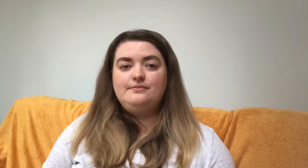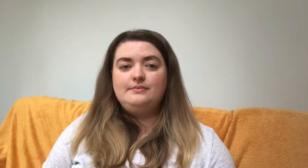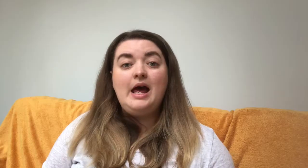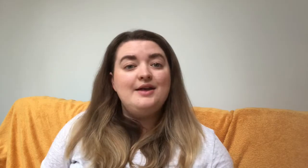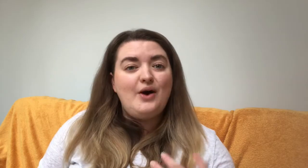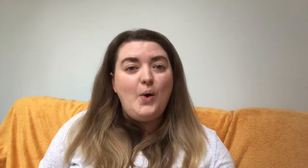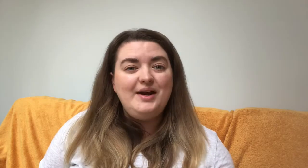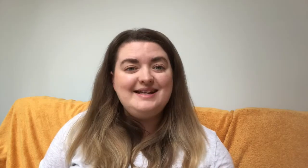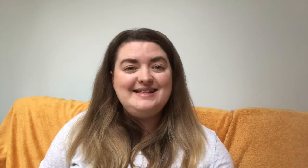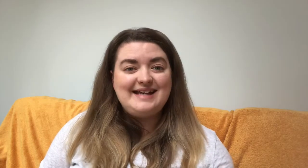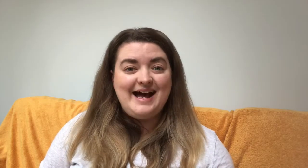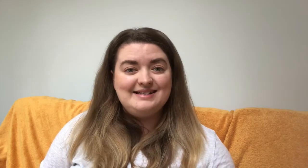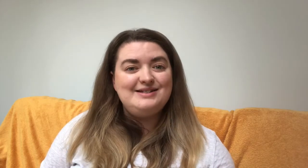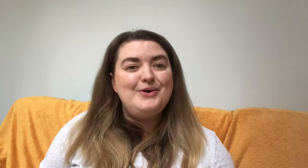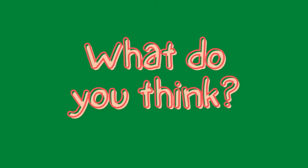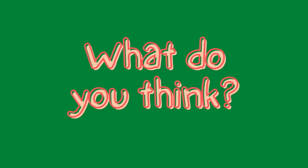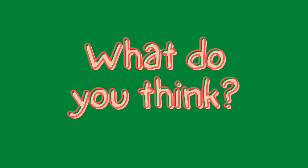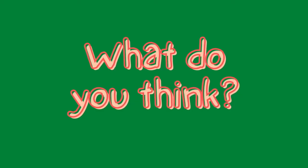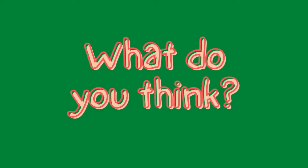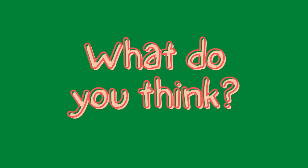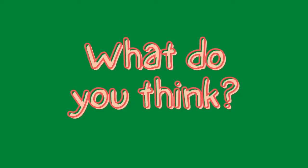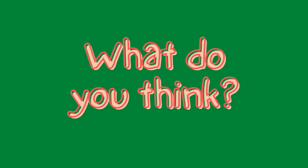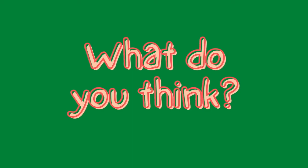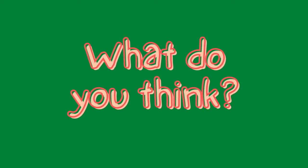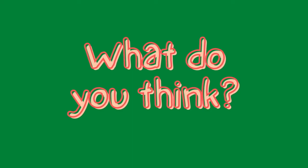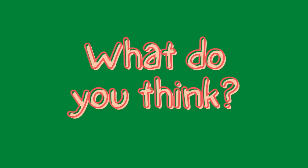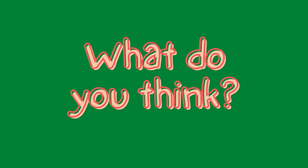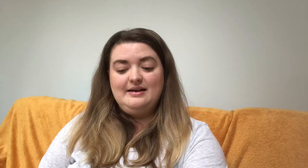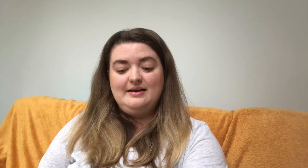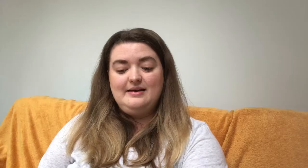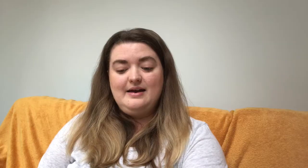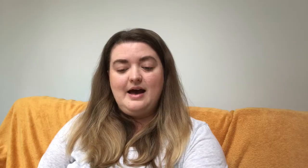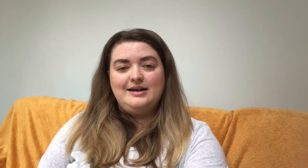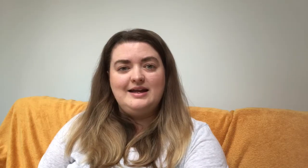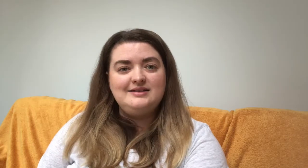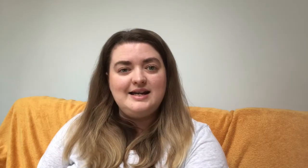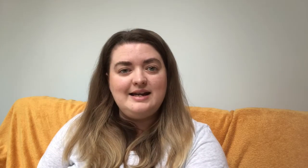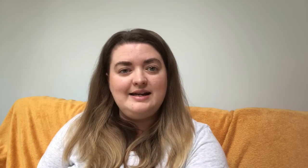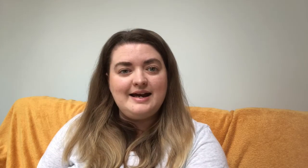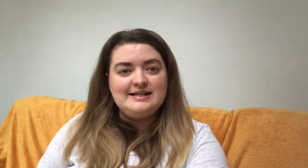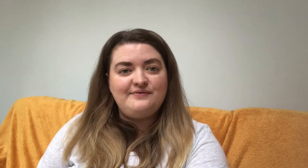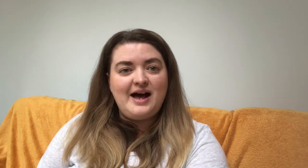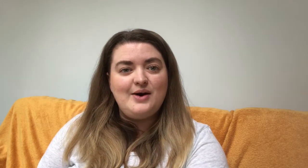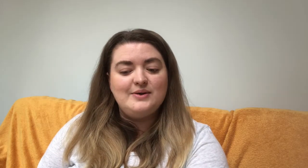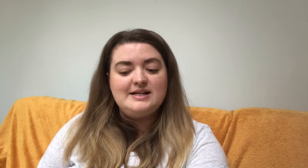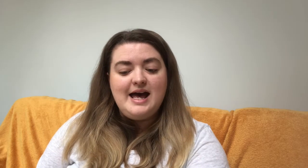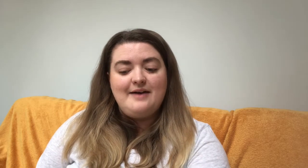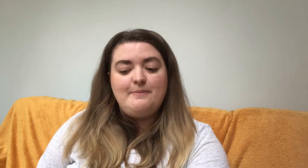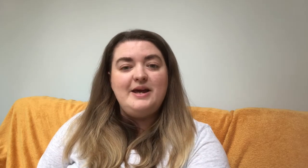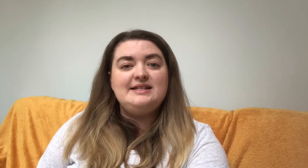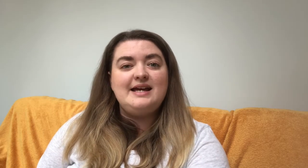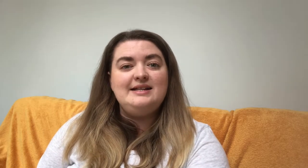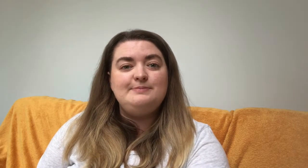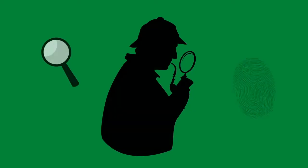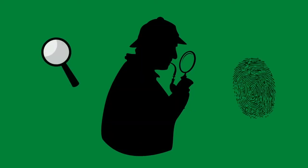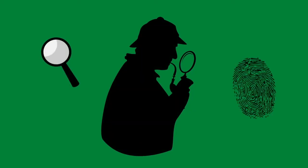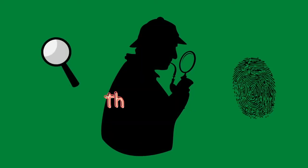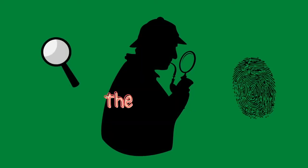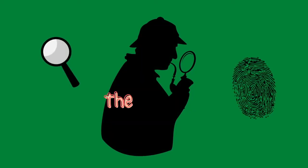The audience is asked who they think is guilty. A guilty leader is found and the pizza inspector debates